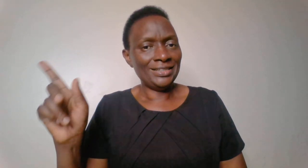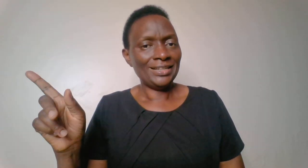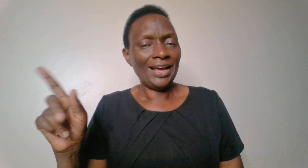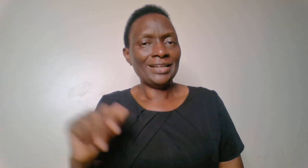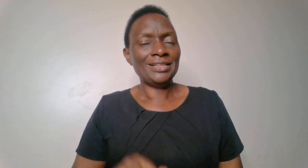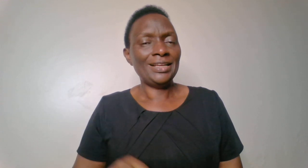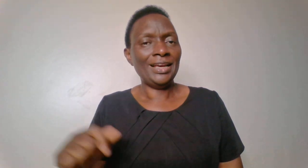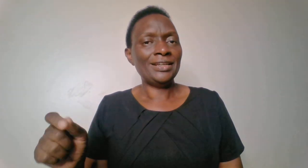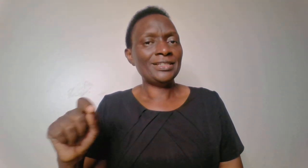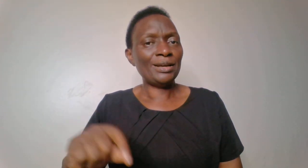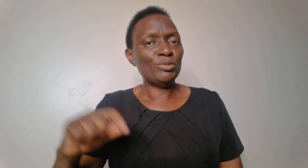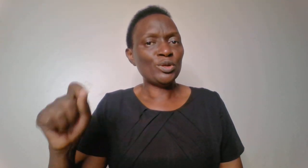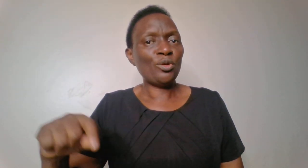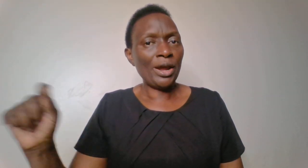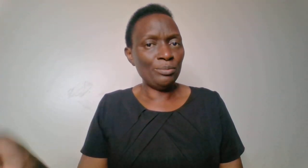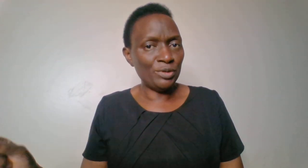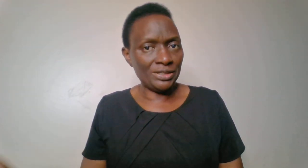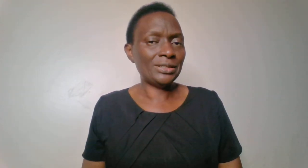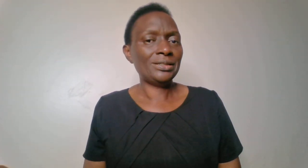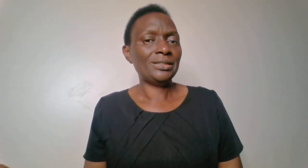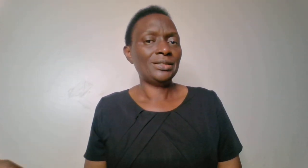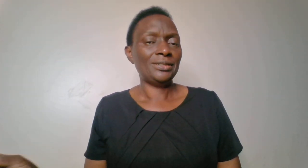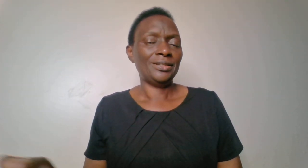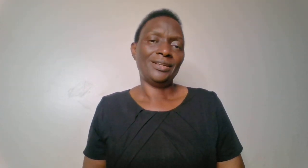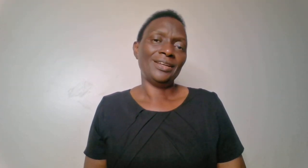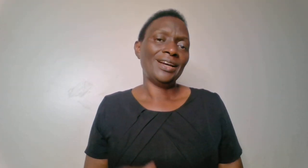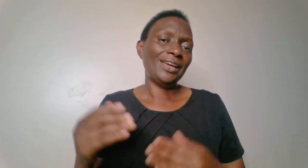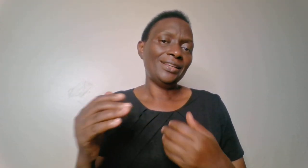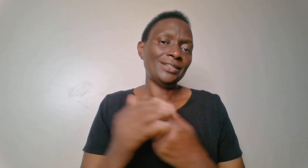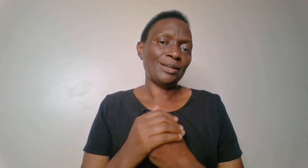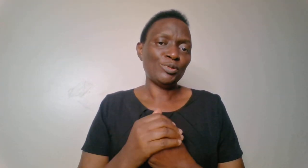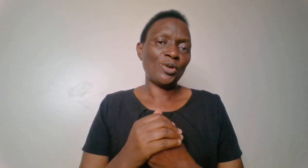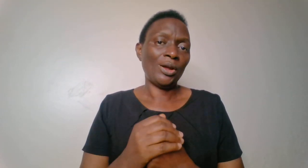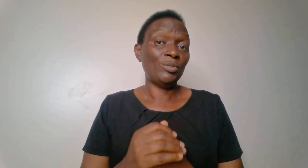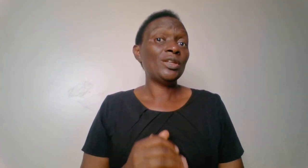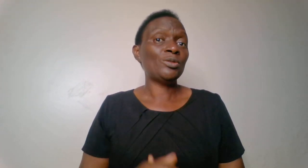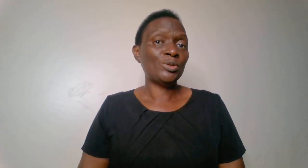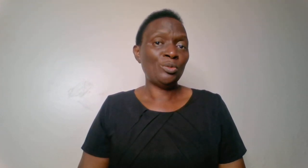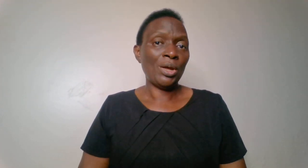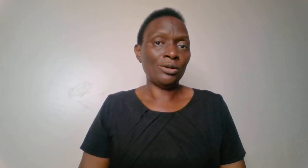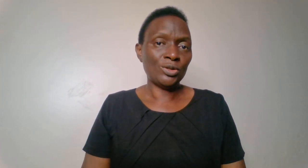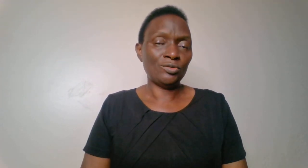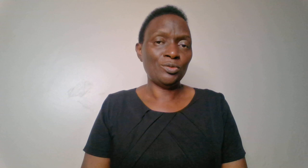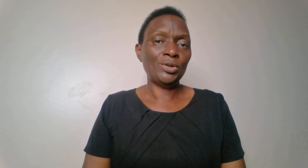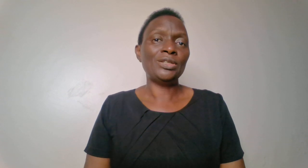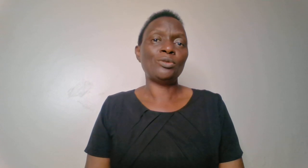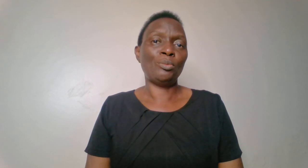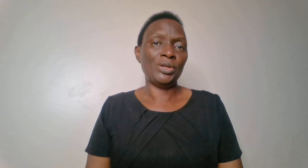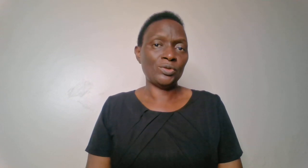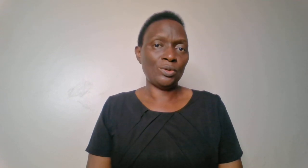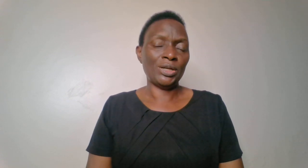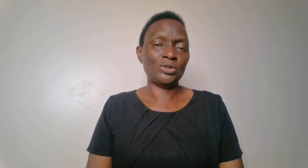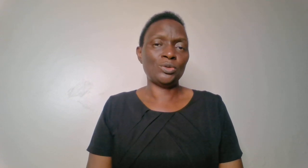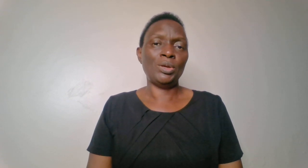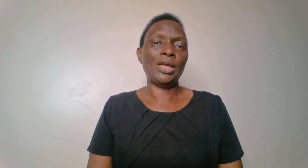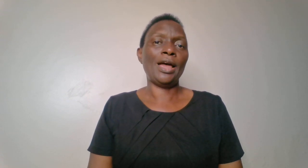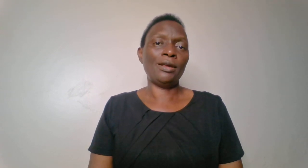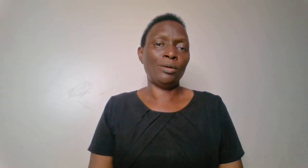at the end, subscribed, kindly subscribe. It will do me a lot of good. It will mean so much to me and I